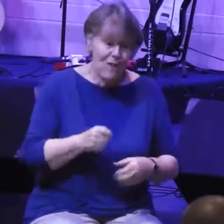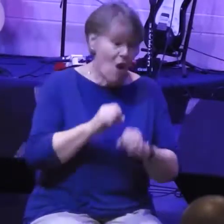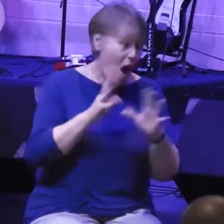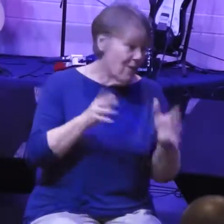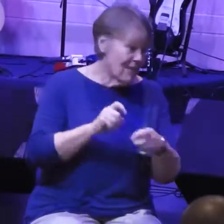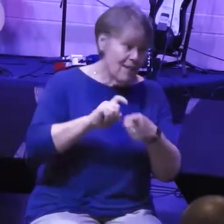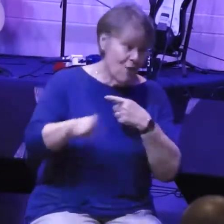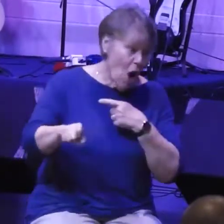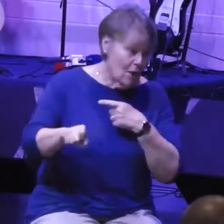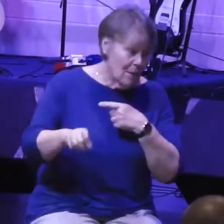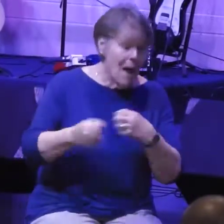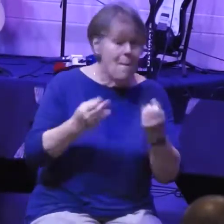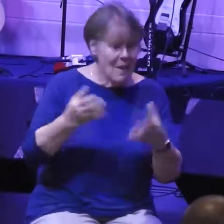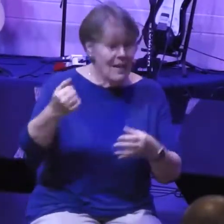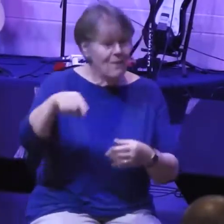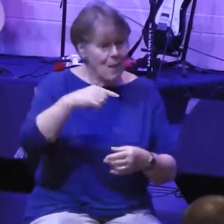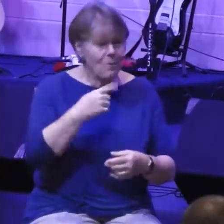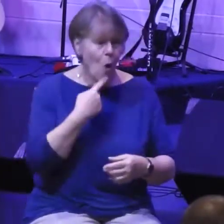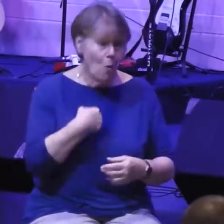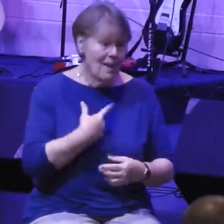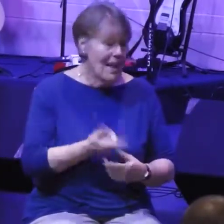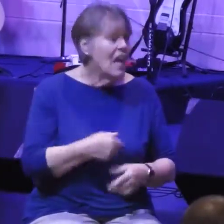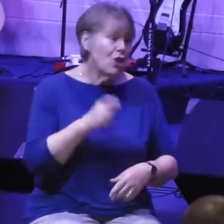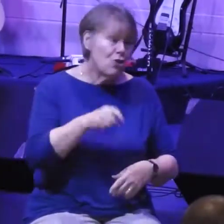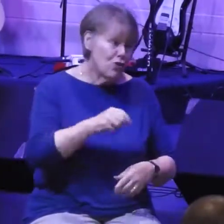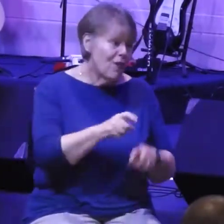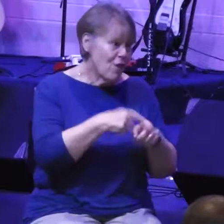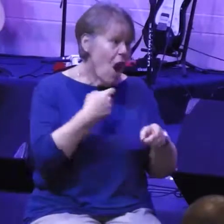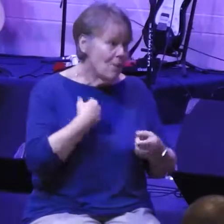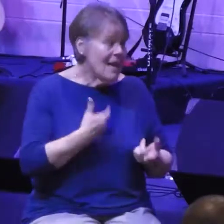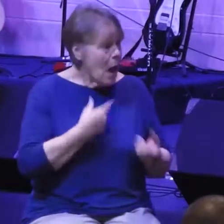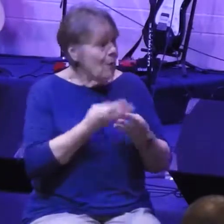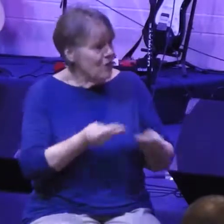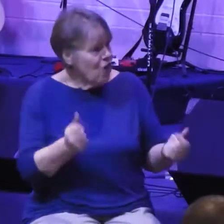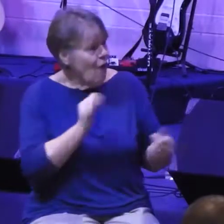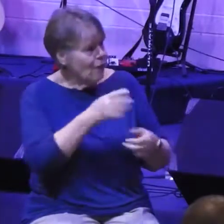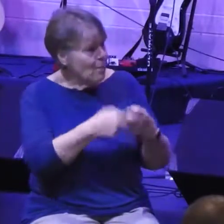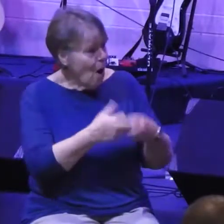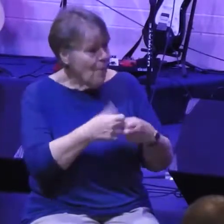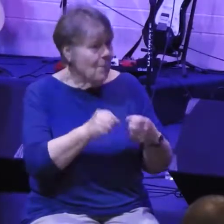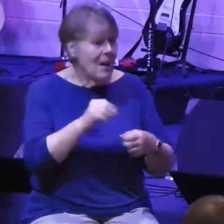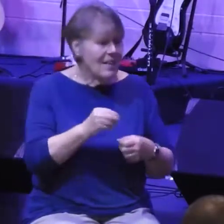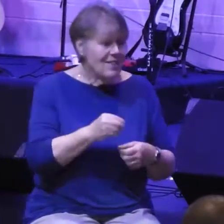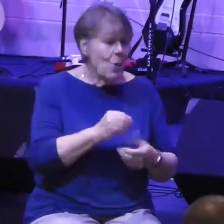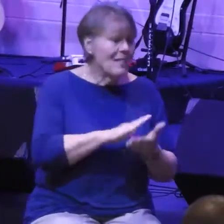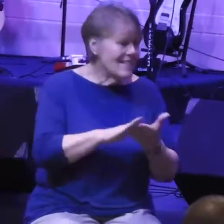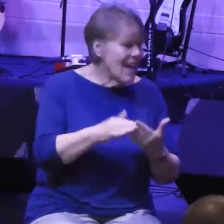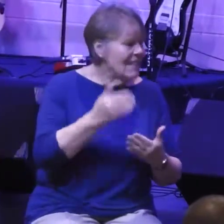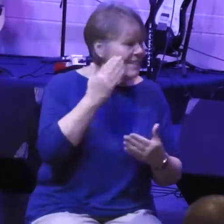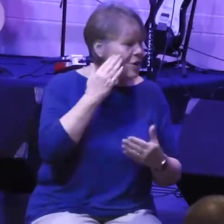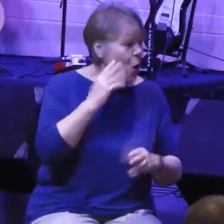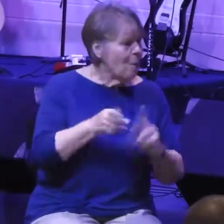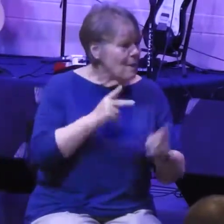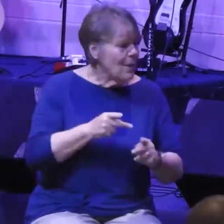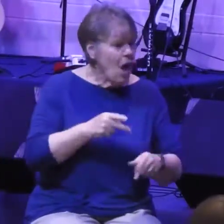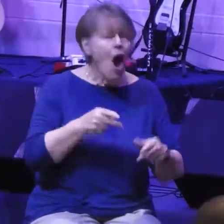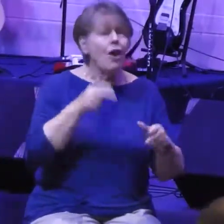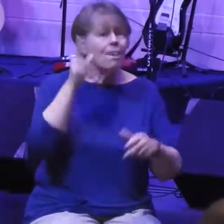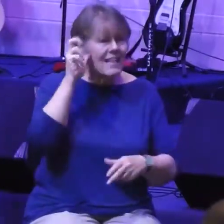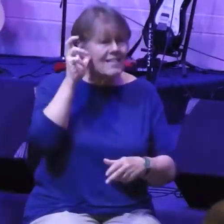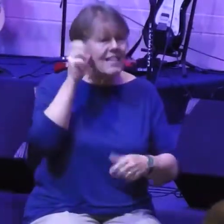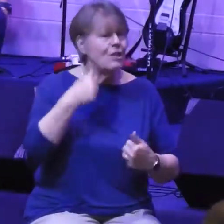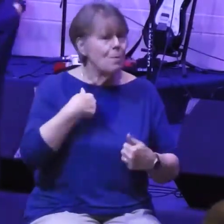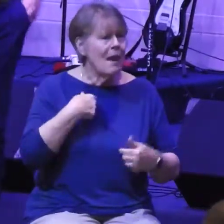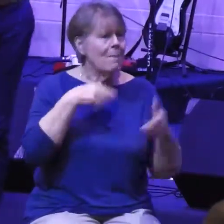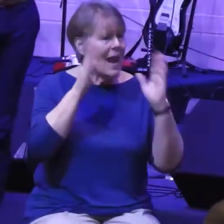have called me. I would have solved your problem for you. So it's just good to know people are paying attention and listening to the sermons and